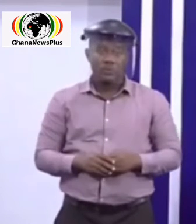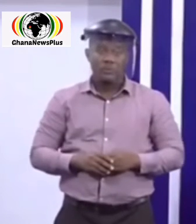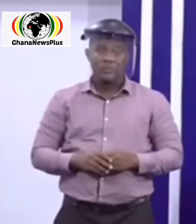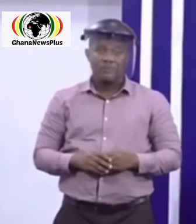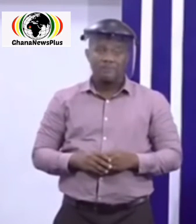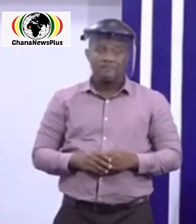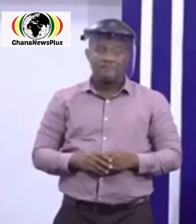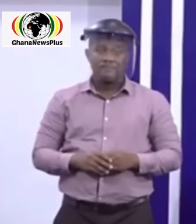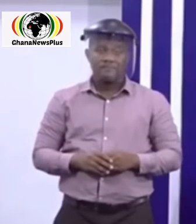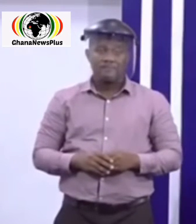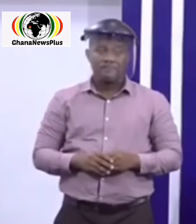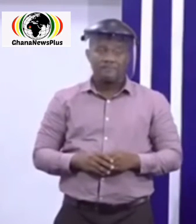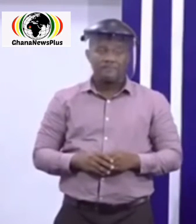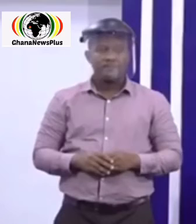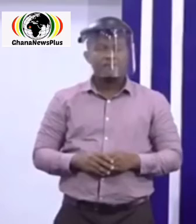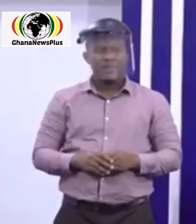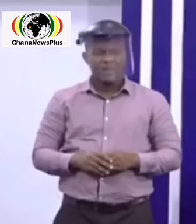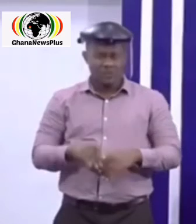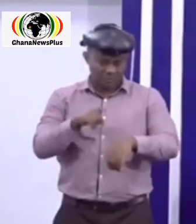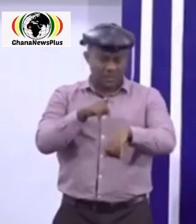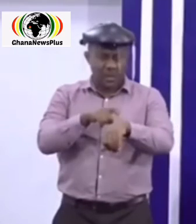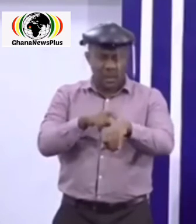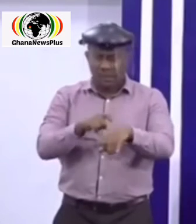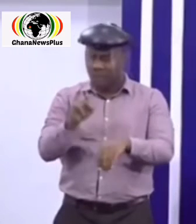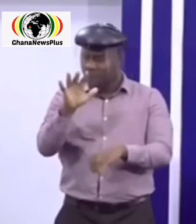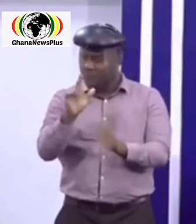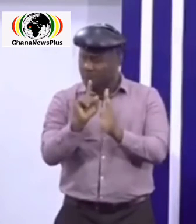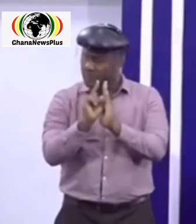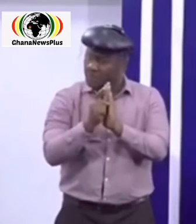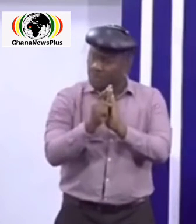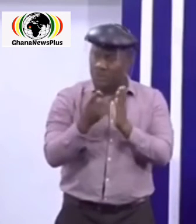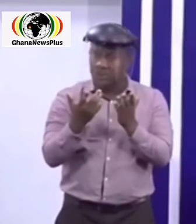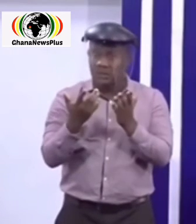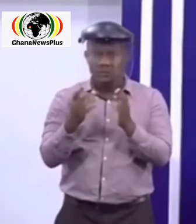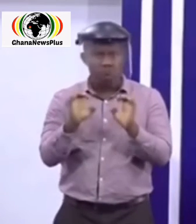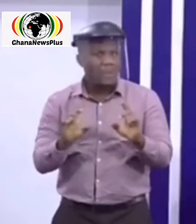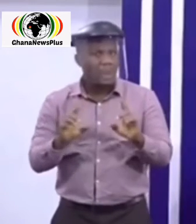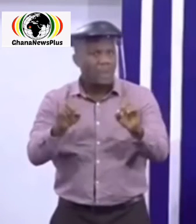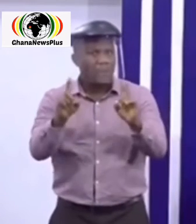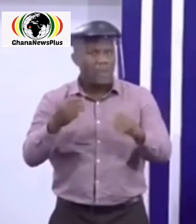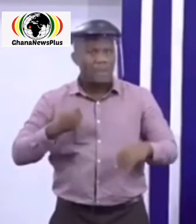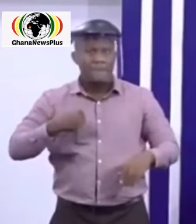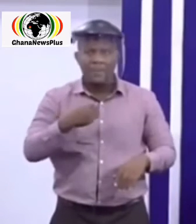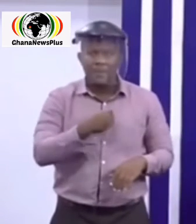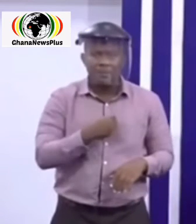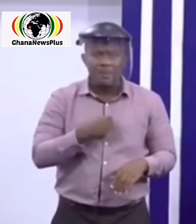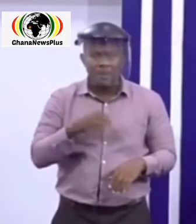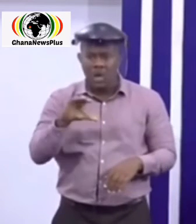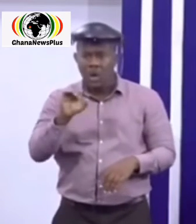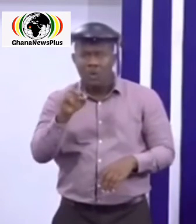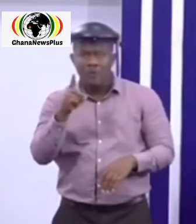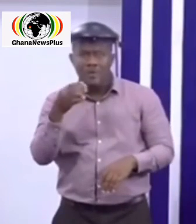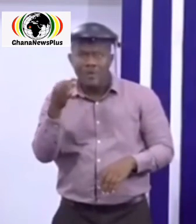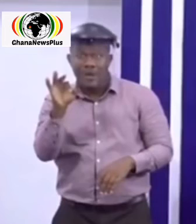the at least five minutes of church service time to educate church members on kobe 19